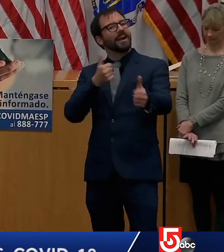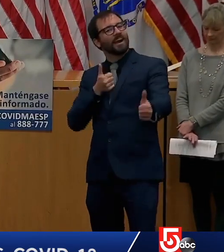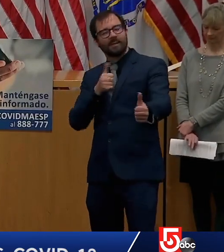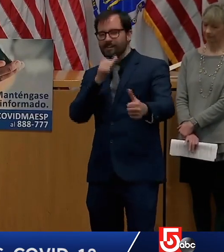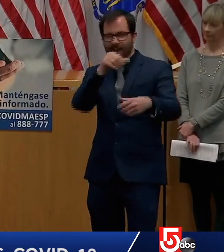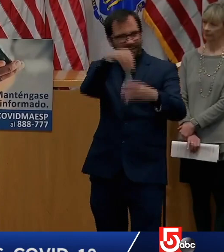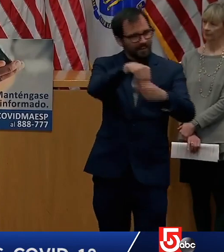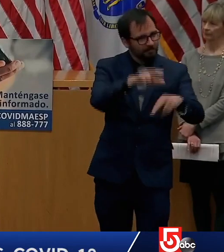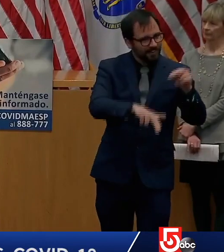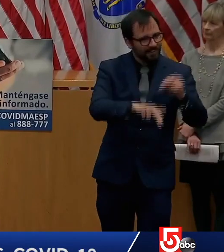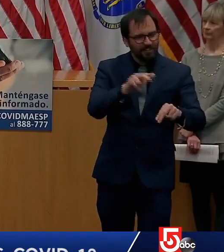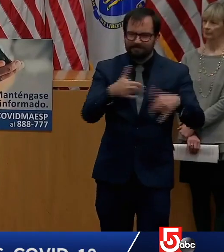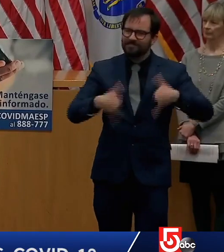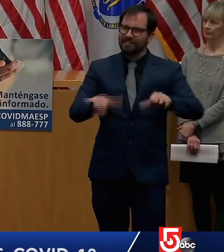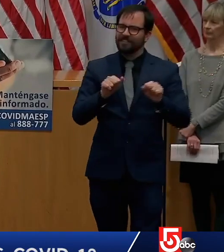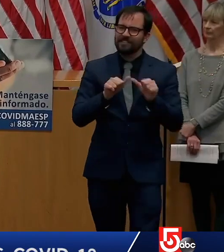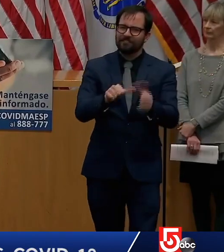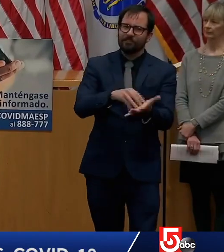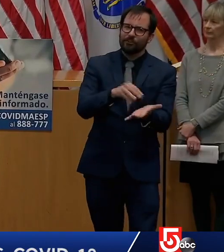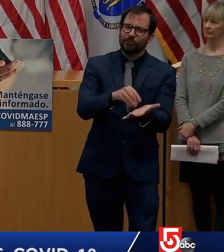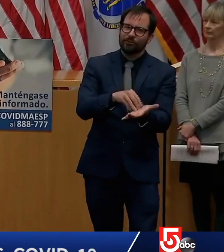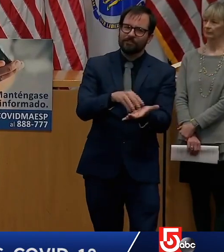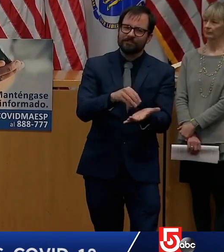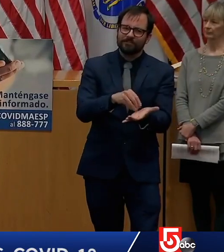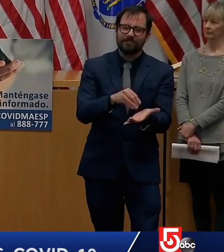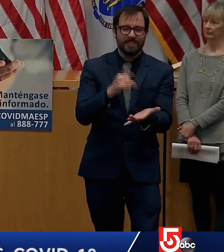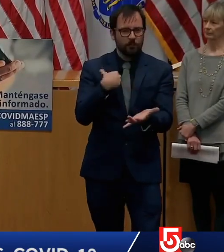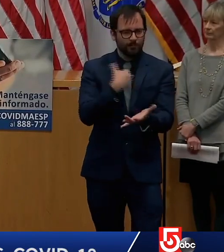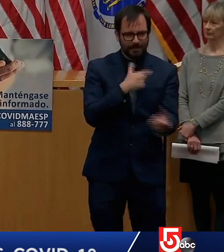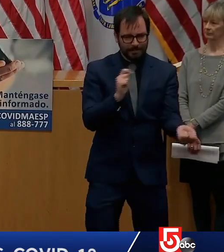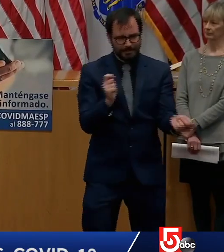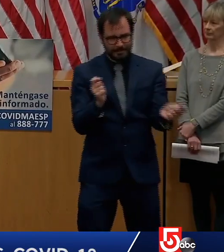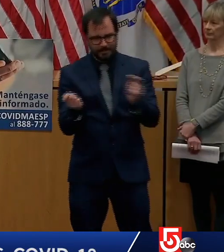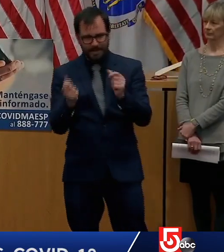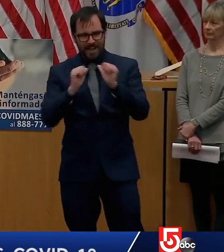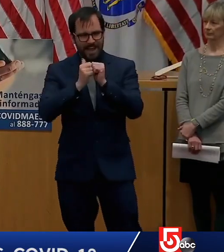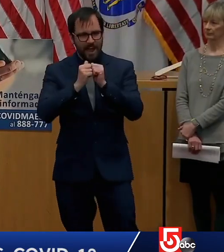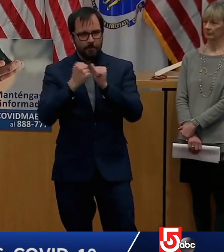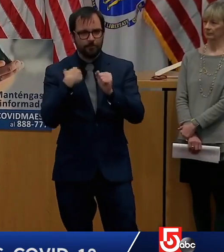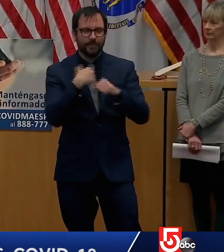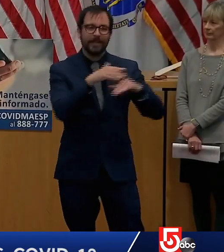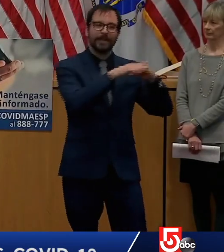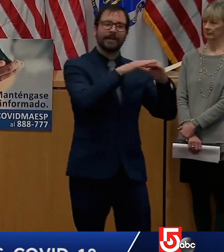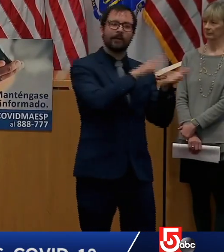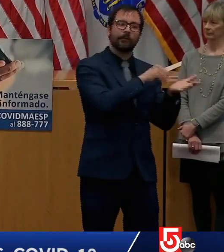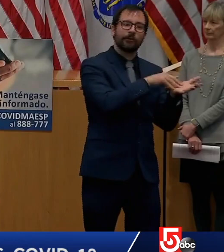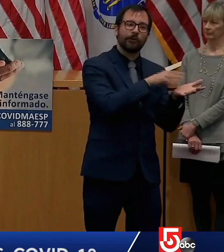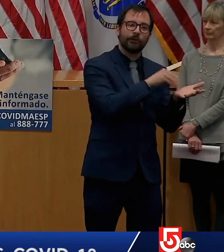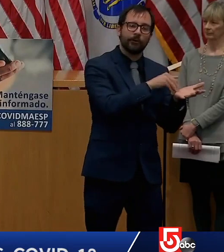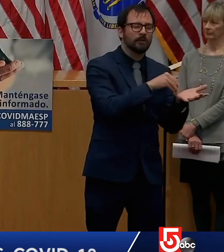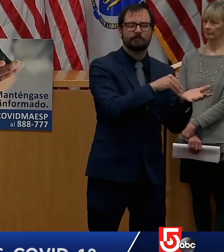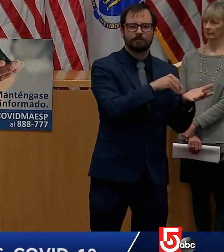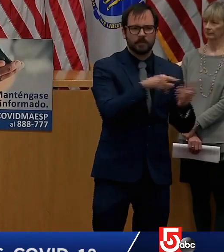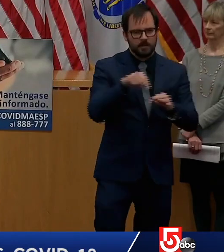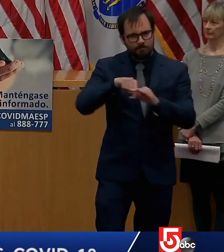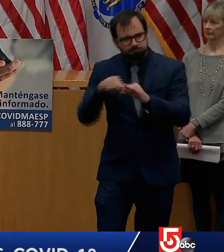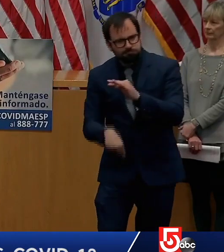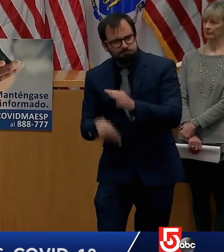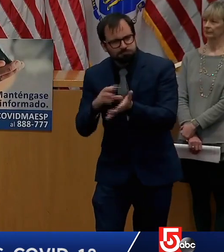you remotely or through wgbh or however you're accessing the curriculum and programs that are introduced to you